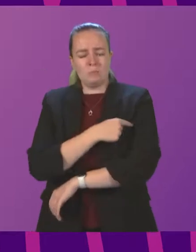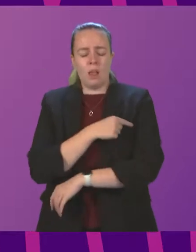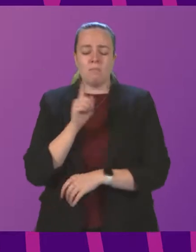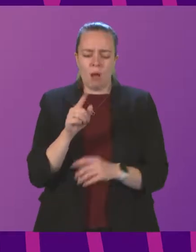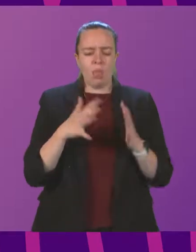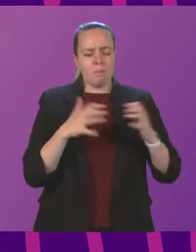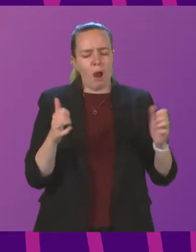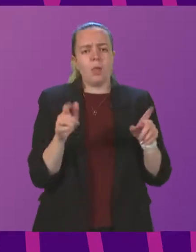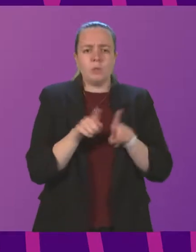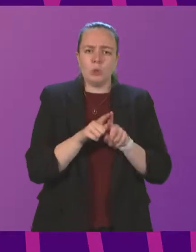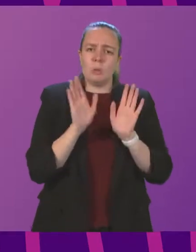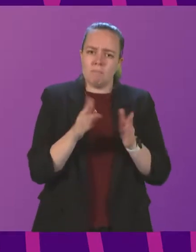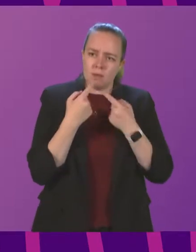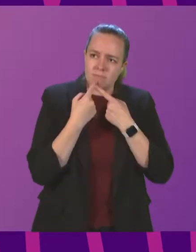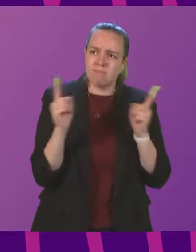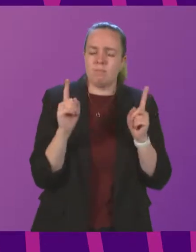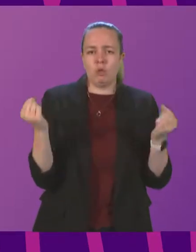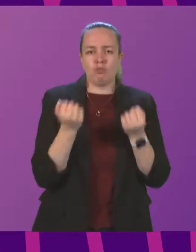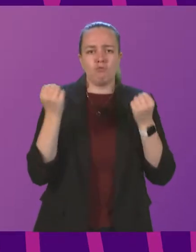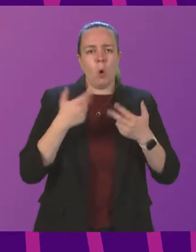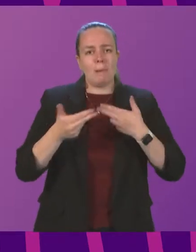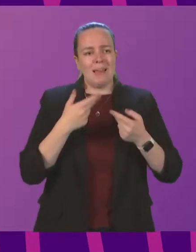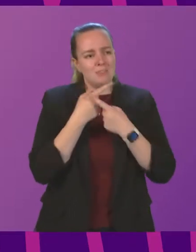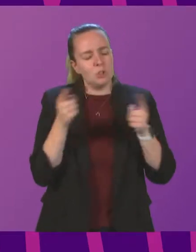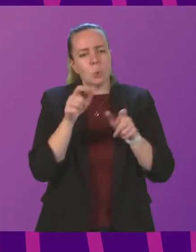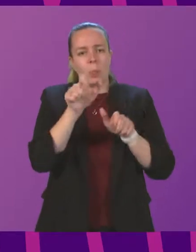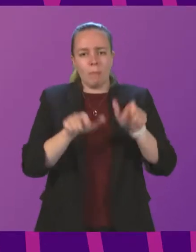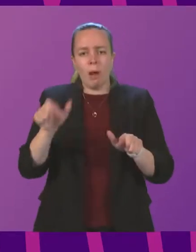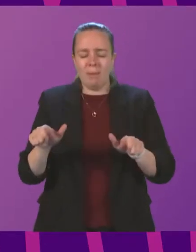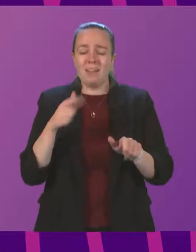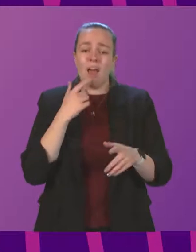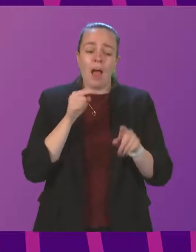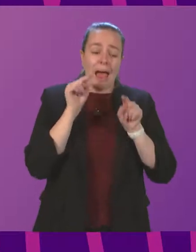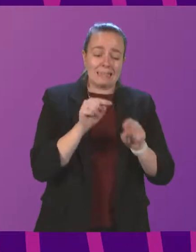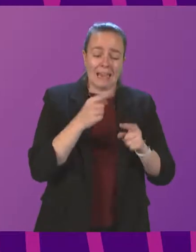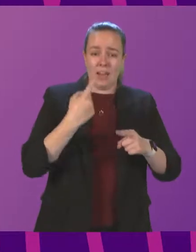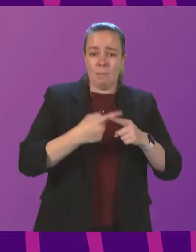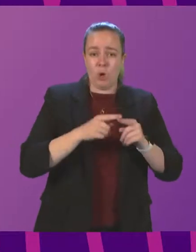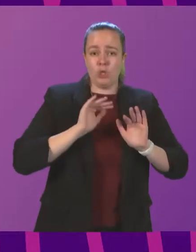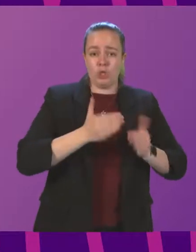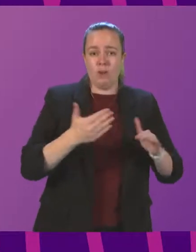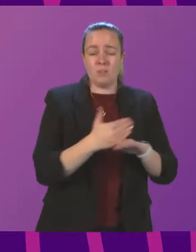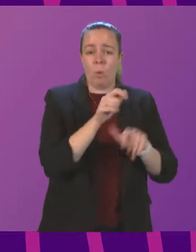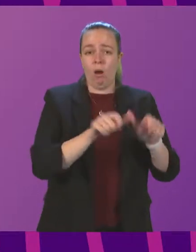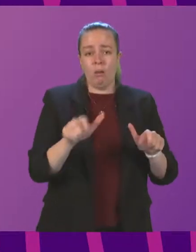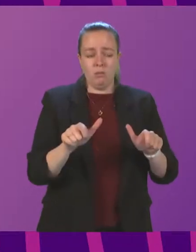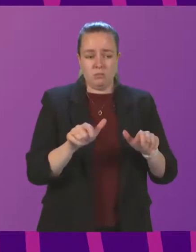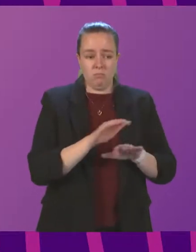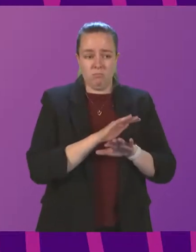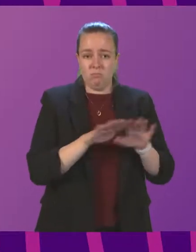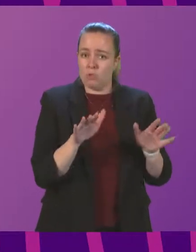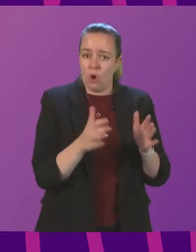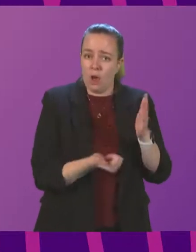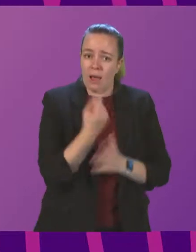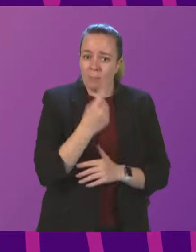too must send a strong and simple message to the public that attacking our emergency service workers is simply not on.